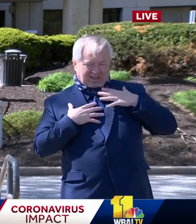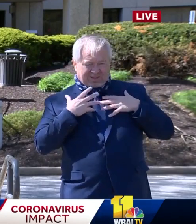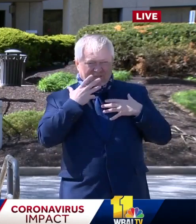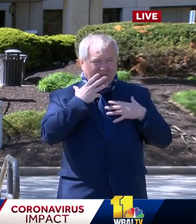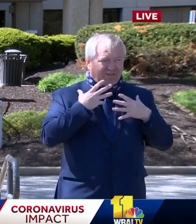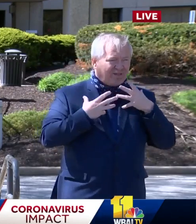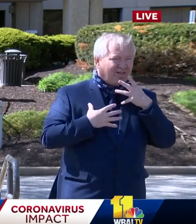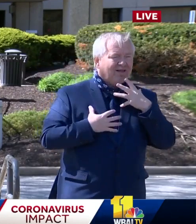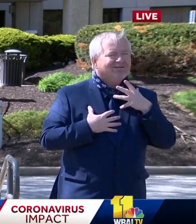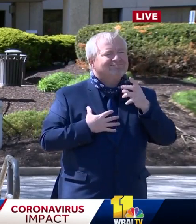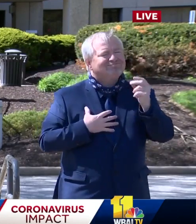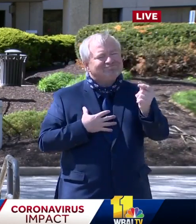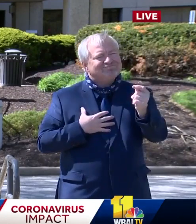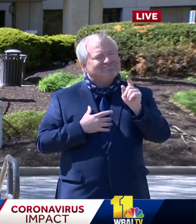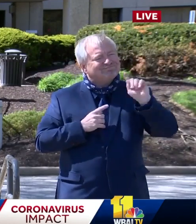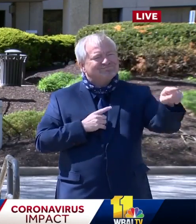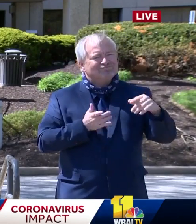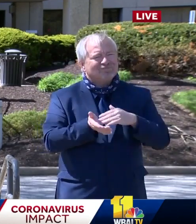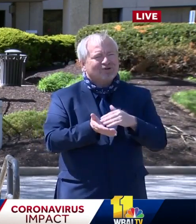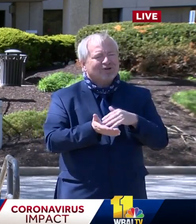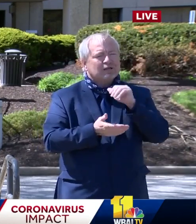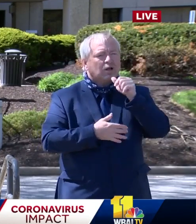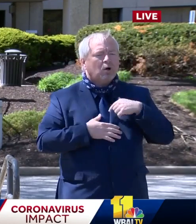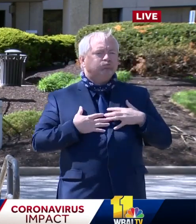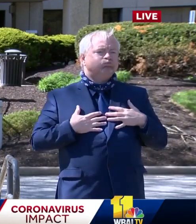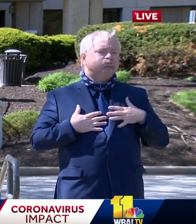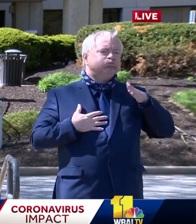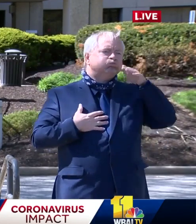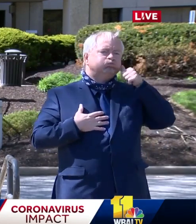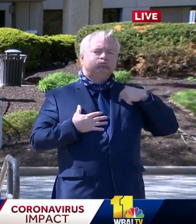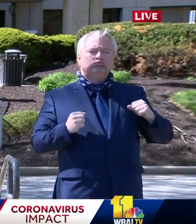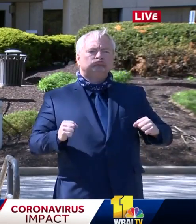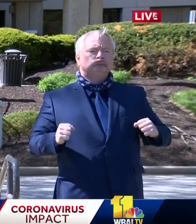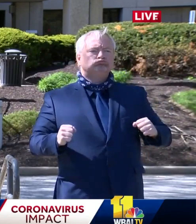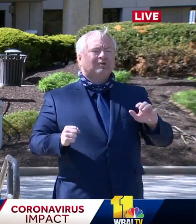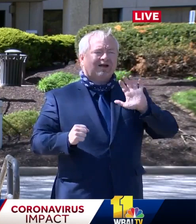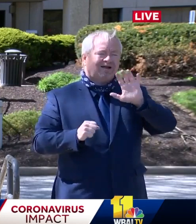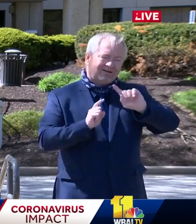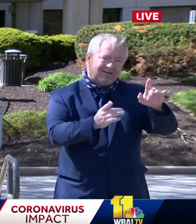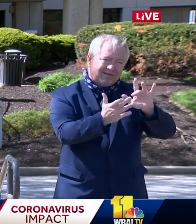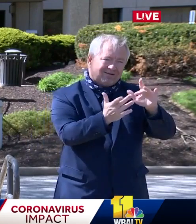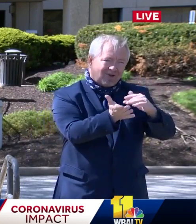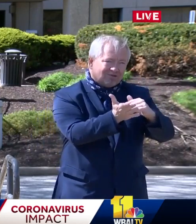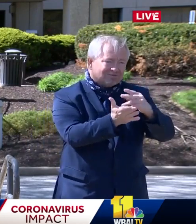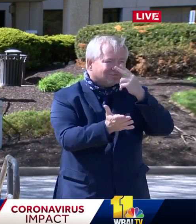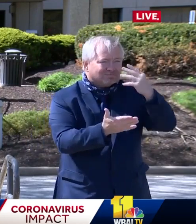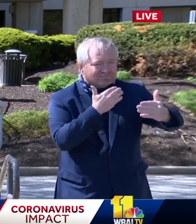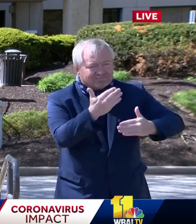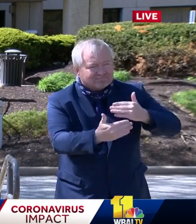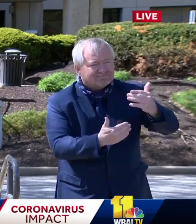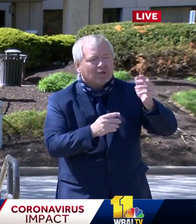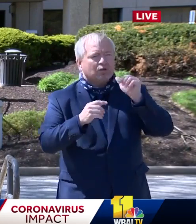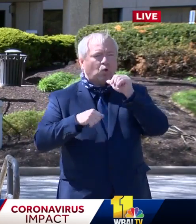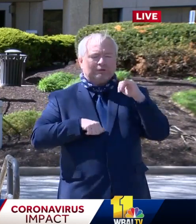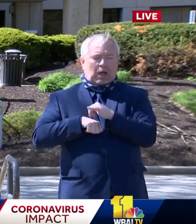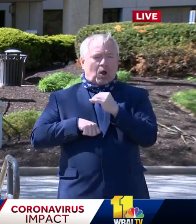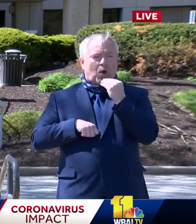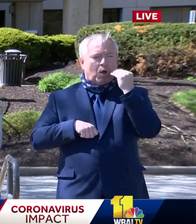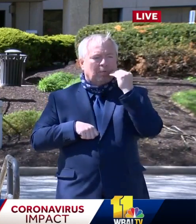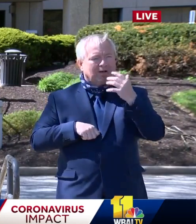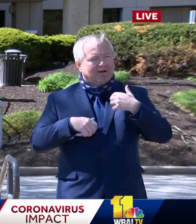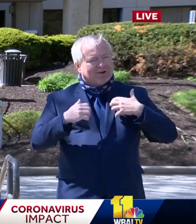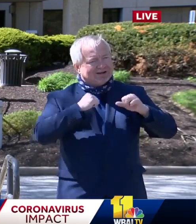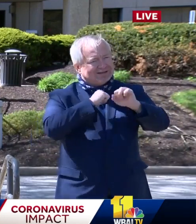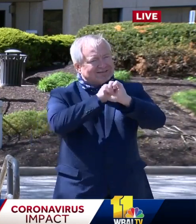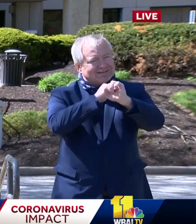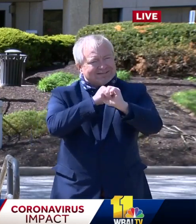home last week because they waited too late to seek medical treatment. So we want to send the message that if you have those symptoms, do not wait. Today, we